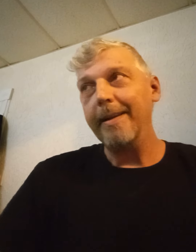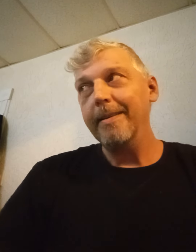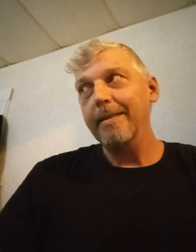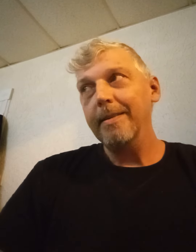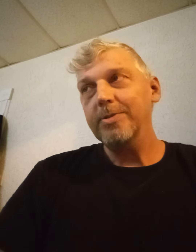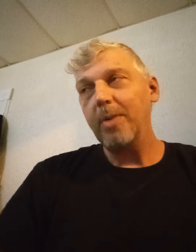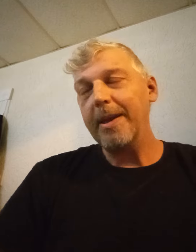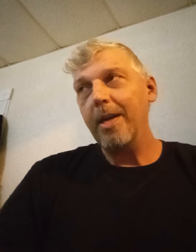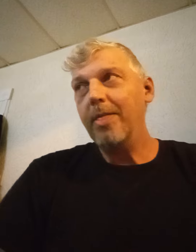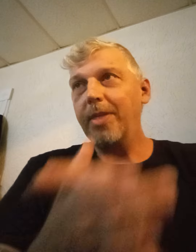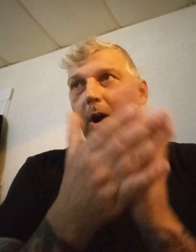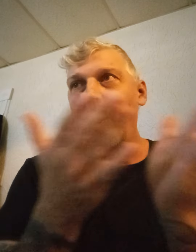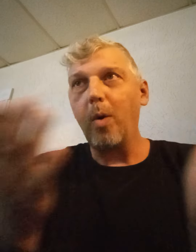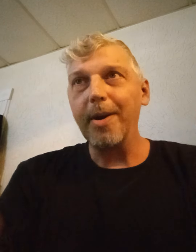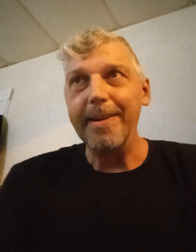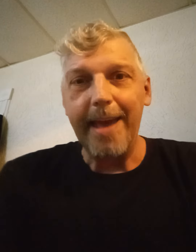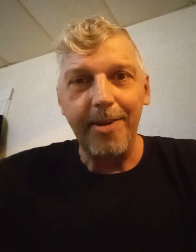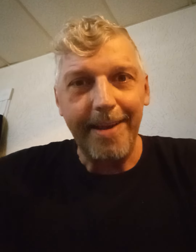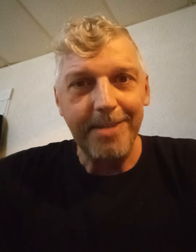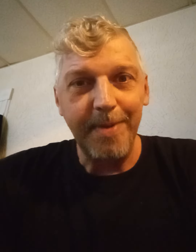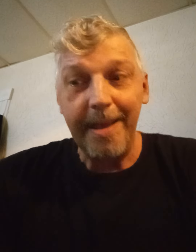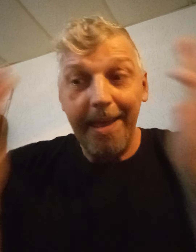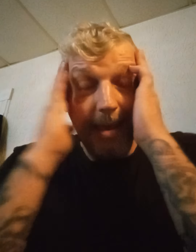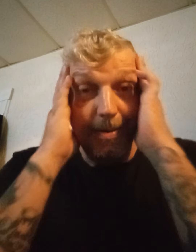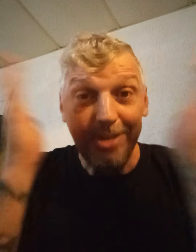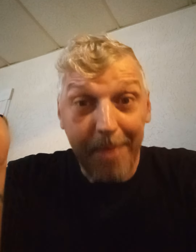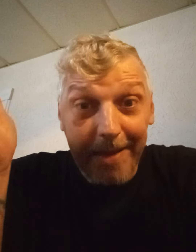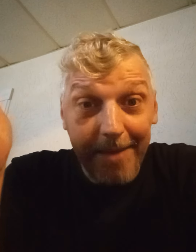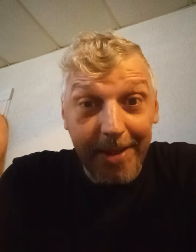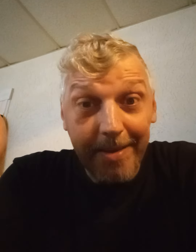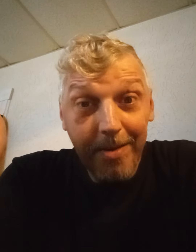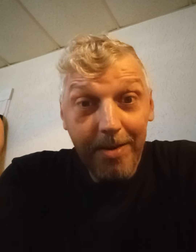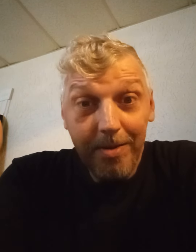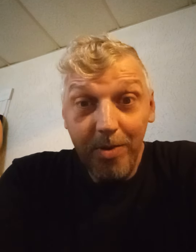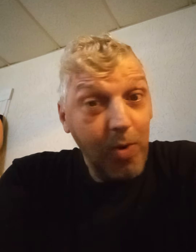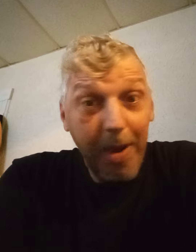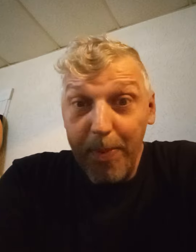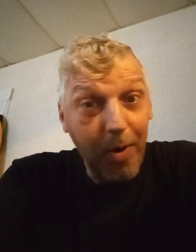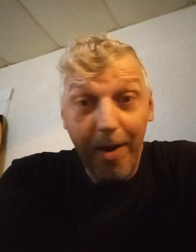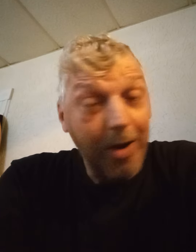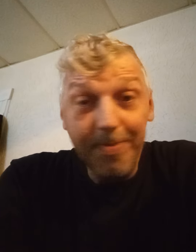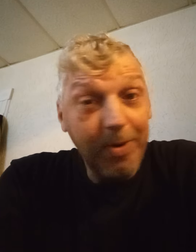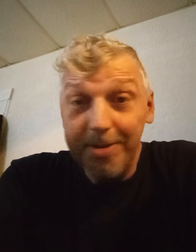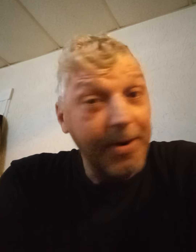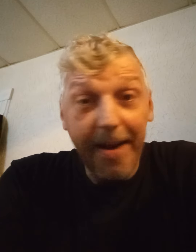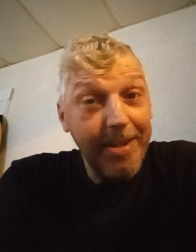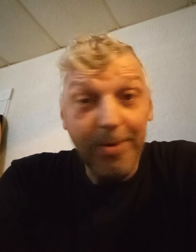show me they're all working together against me and i'm just sitting back laughing like you people all i'm doing is learning everything to